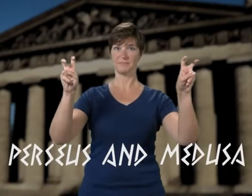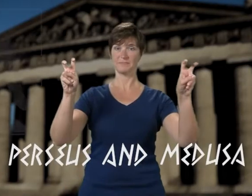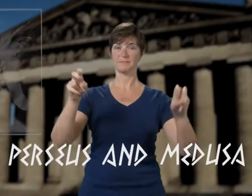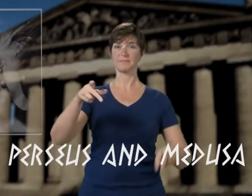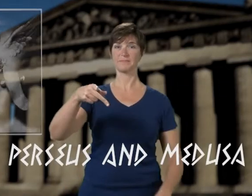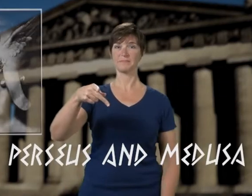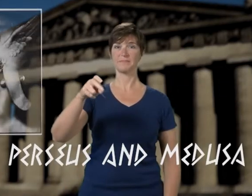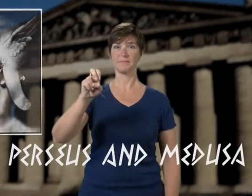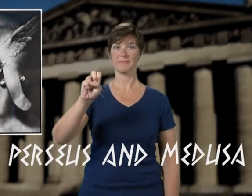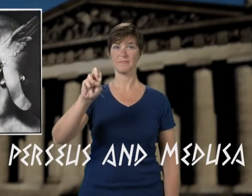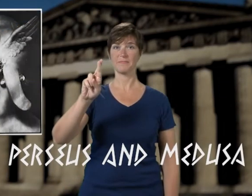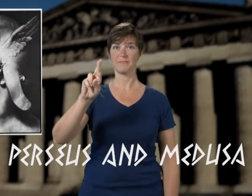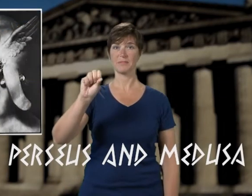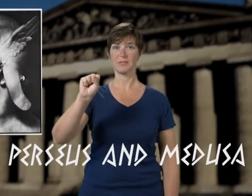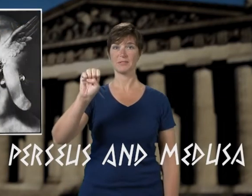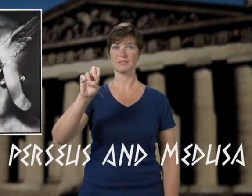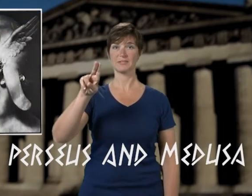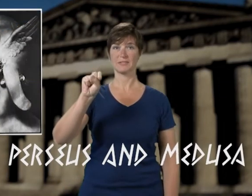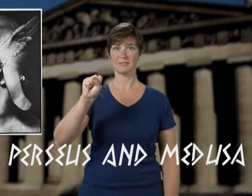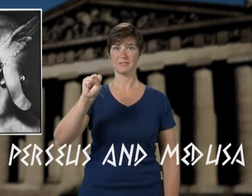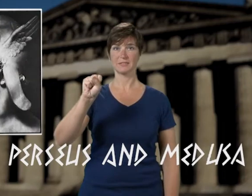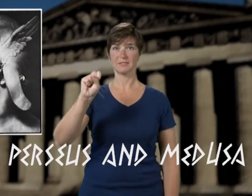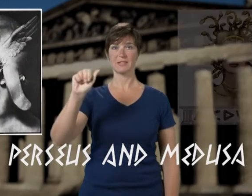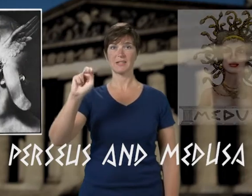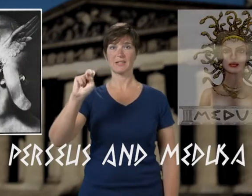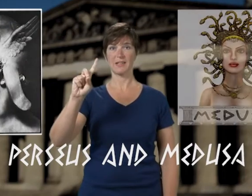Perseus and Medusa